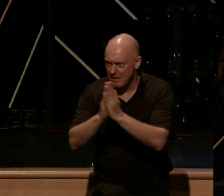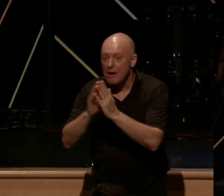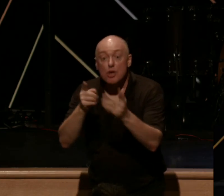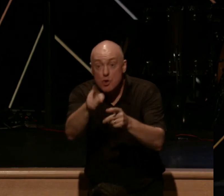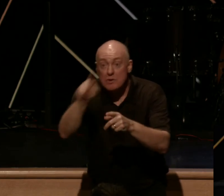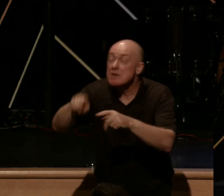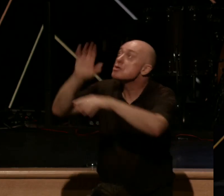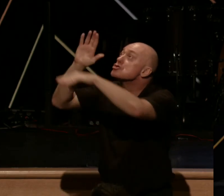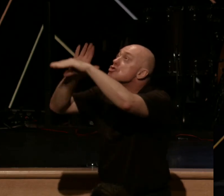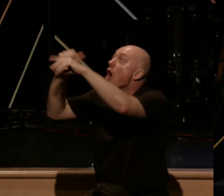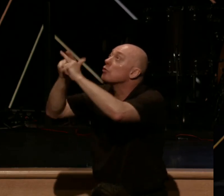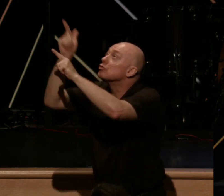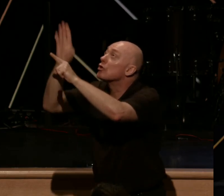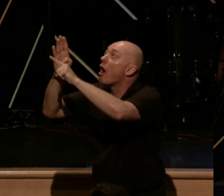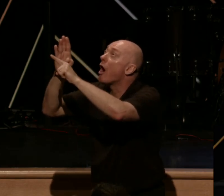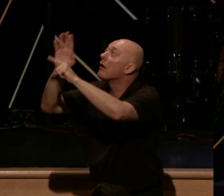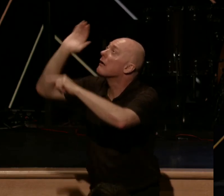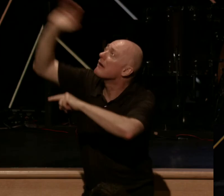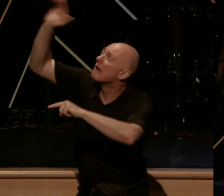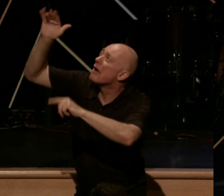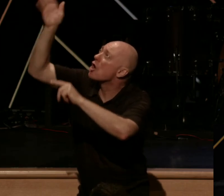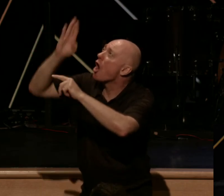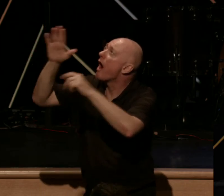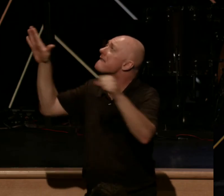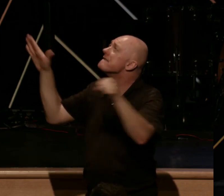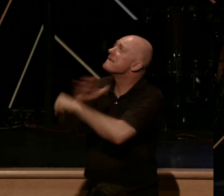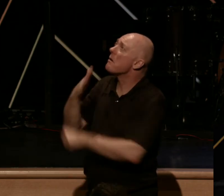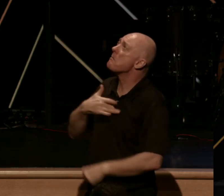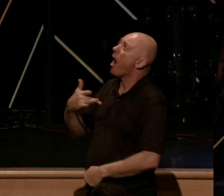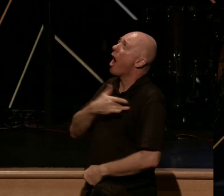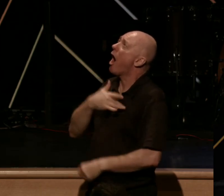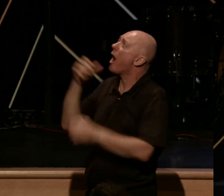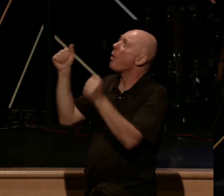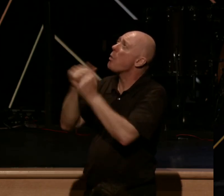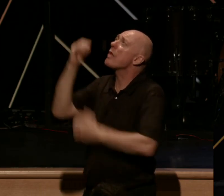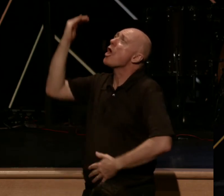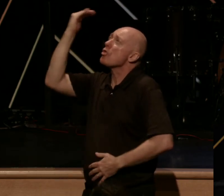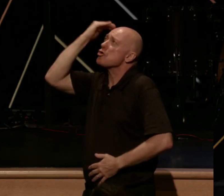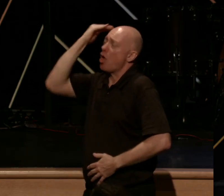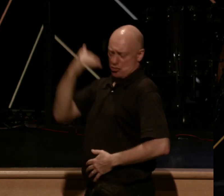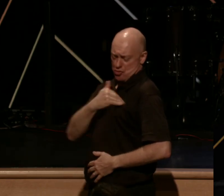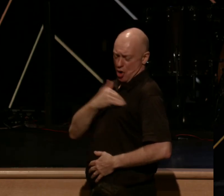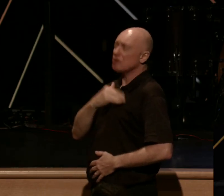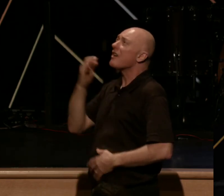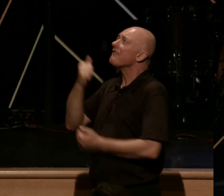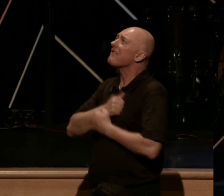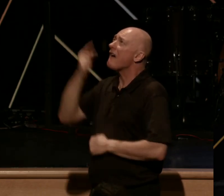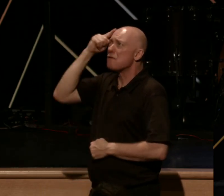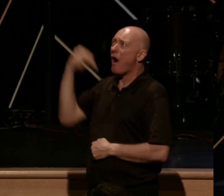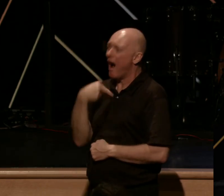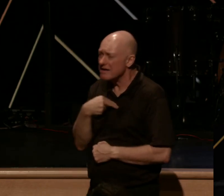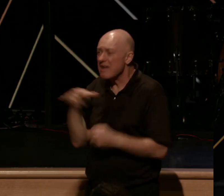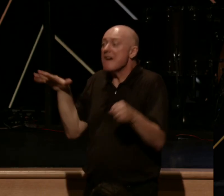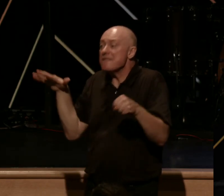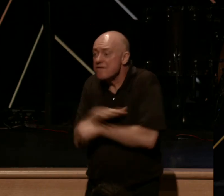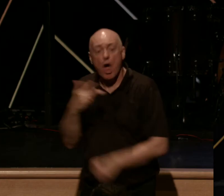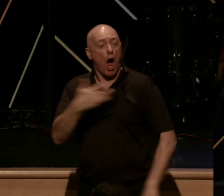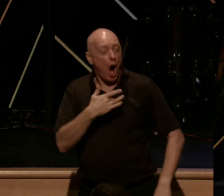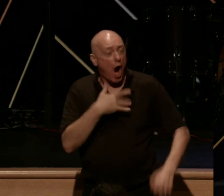to God and asking him to fill our hearts with the knowledge of his love for us. Asking him to fill our hearts with love